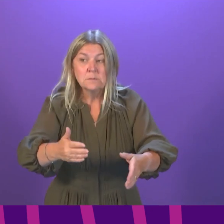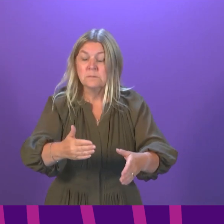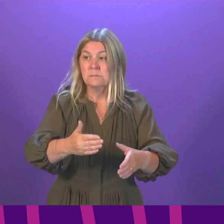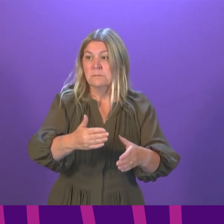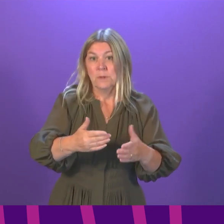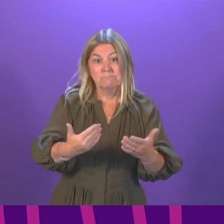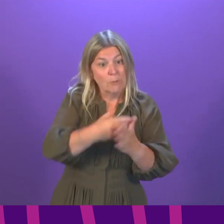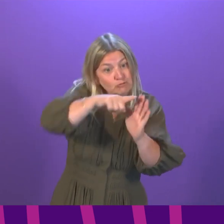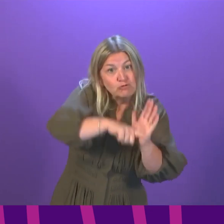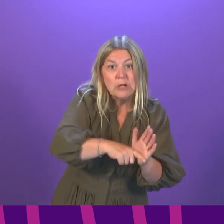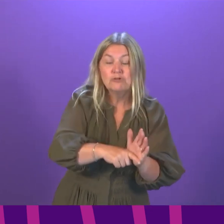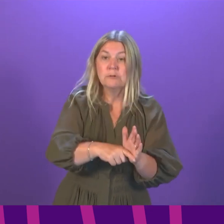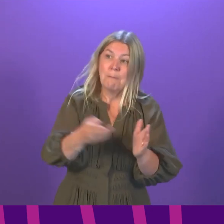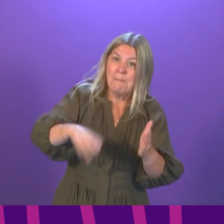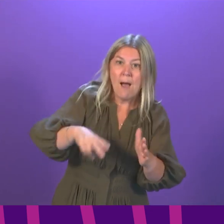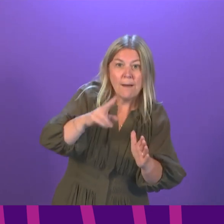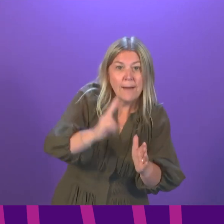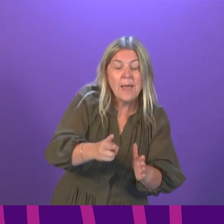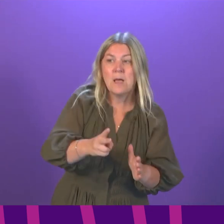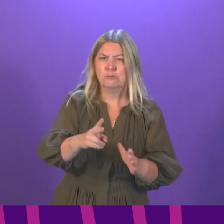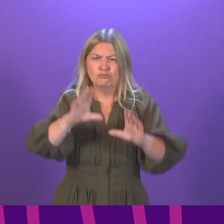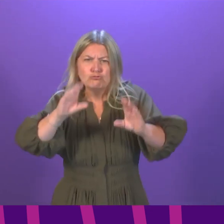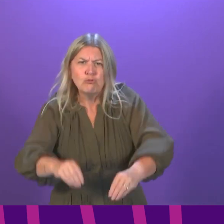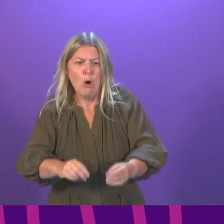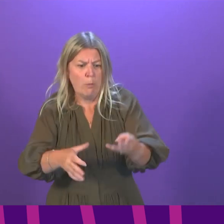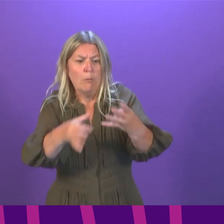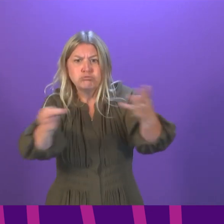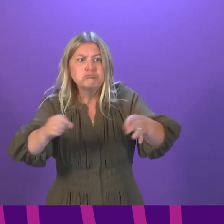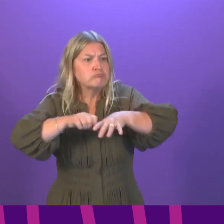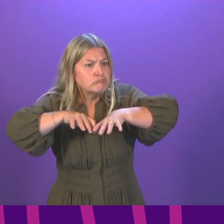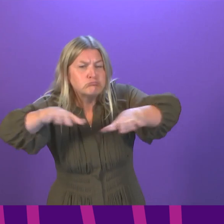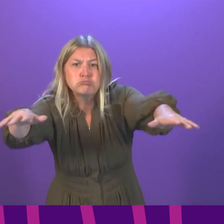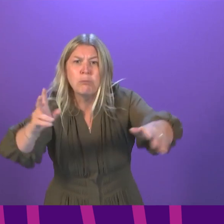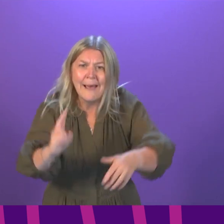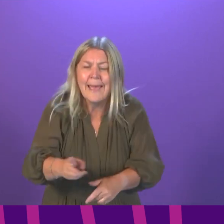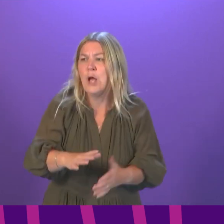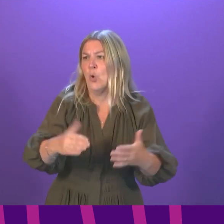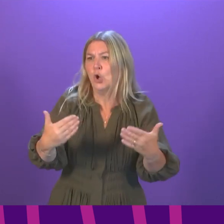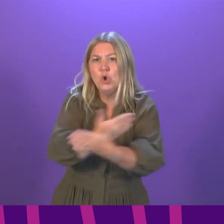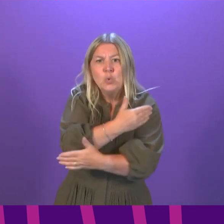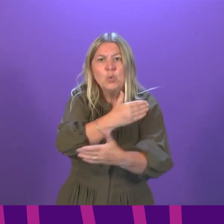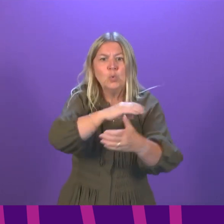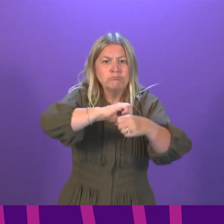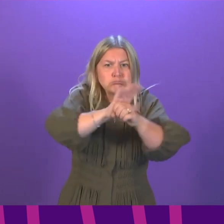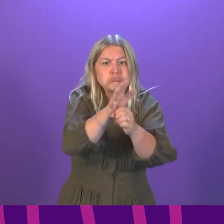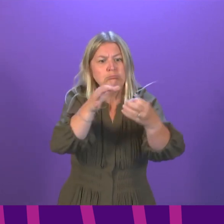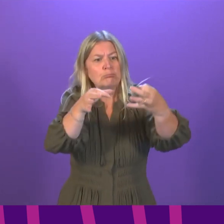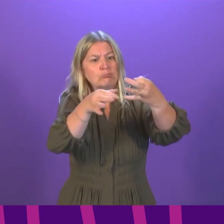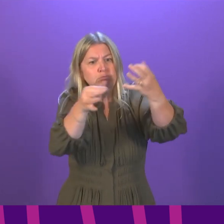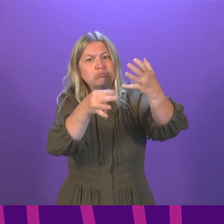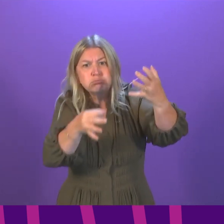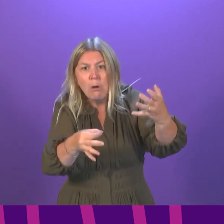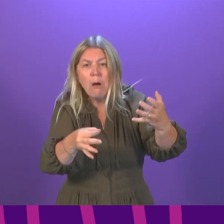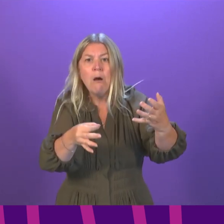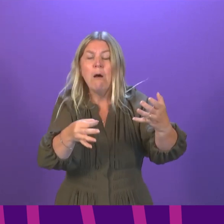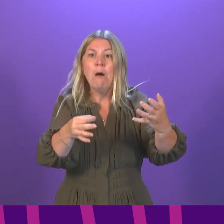an outbreak or spread of this virus or perhaps a new variant of this virus that would put lives at risk and our national